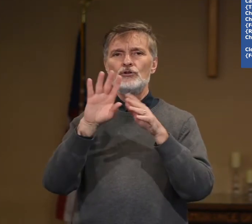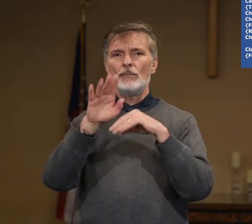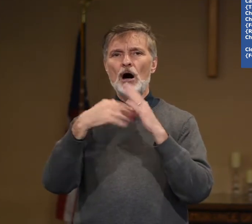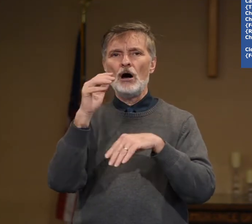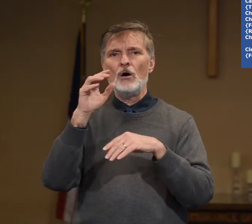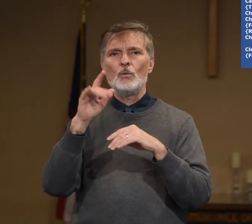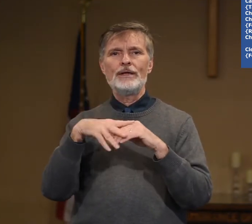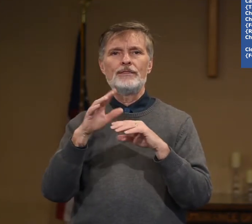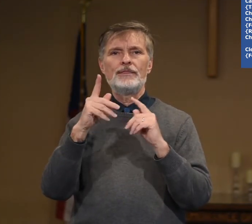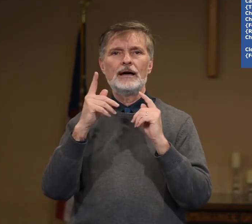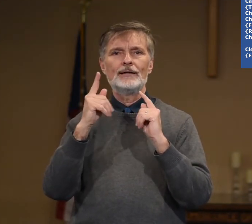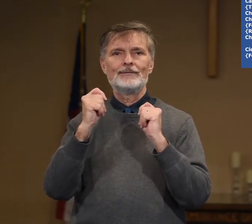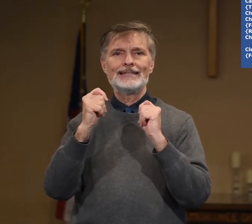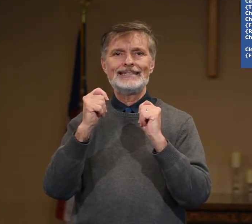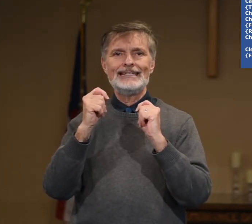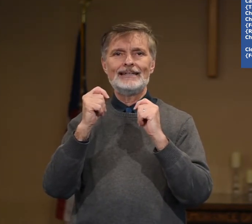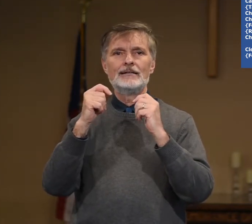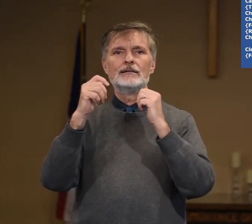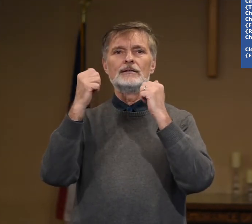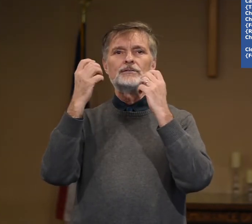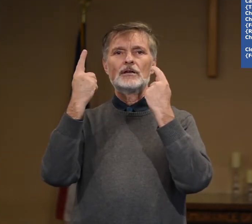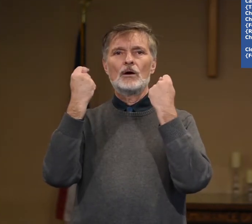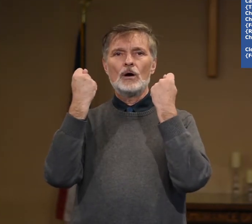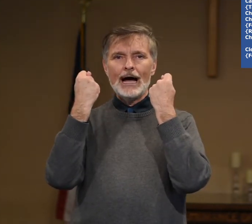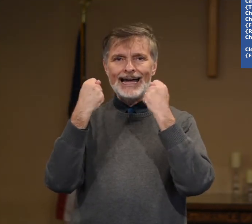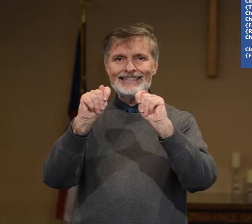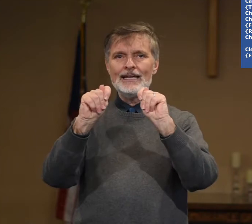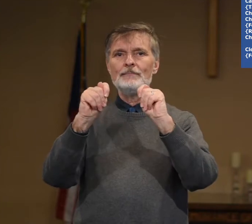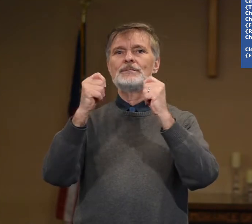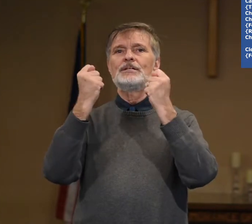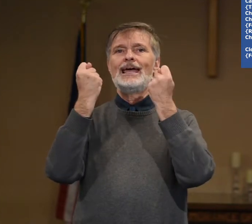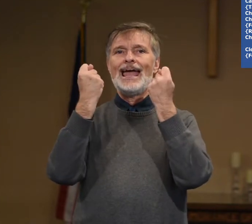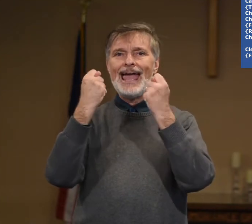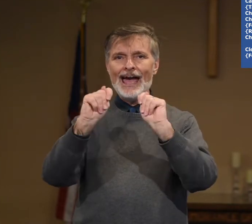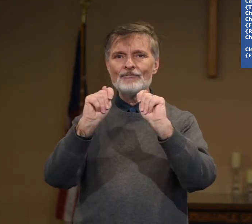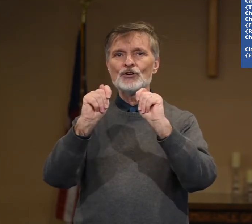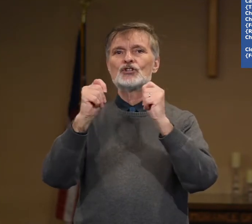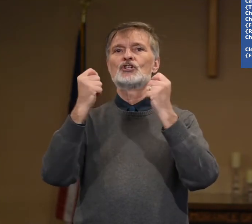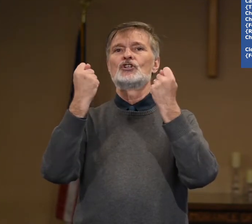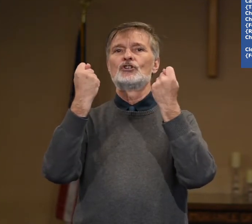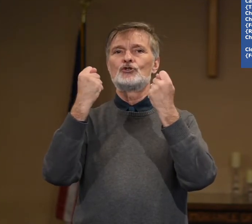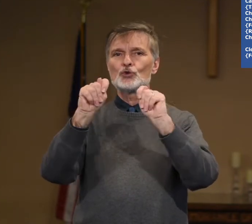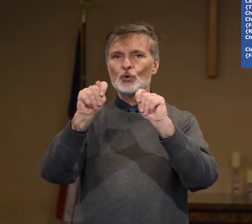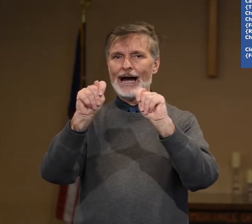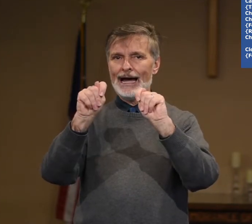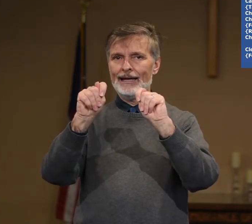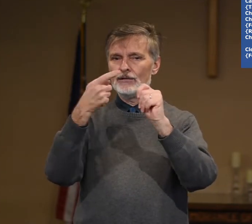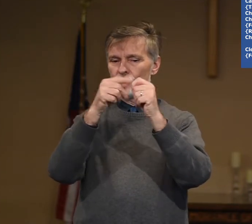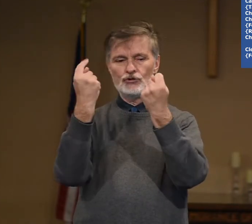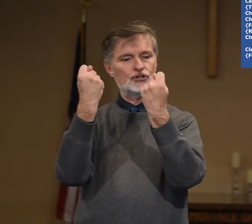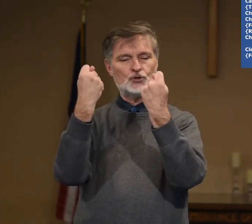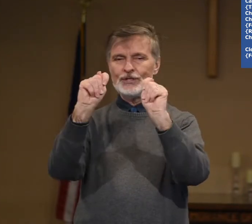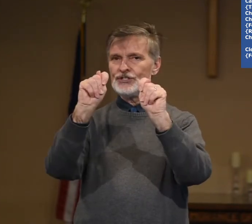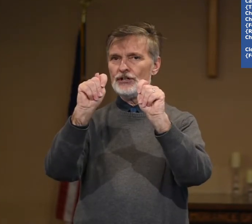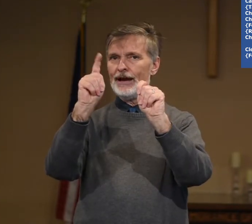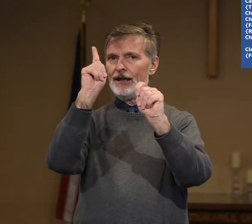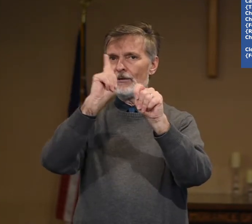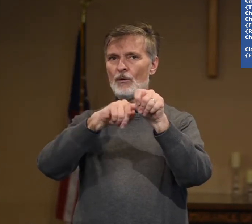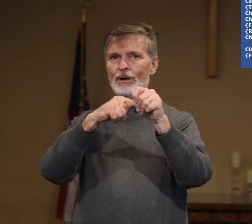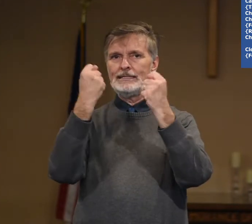do them all with the T. So attempt, effort, try. So you're just twisting your hand around one